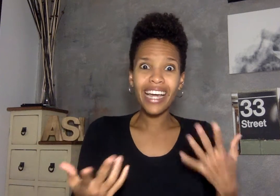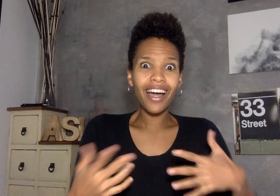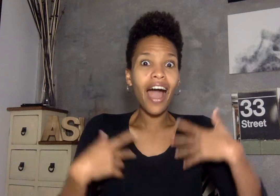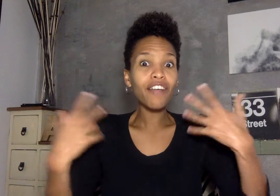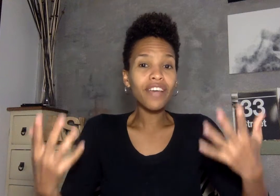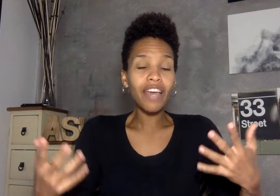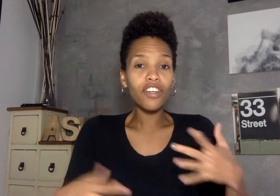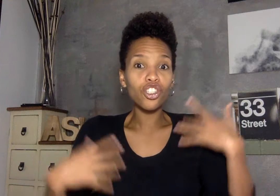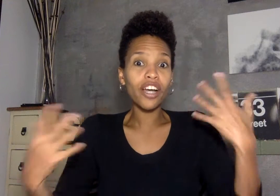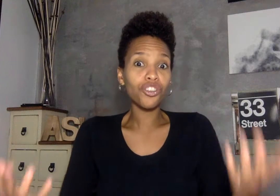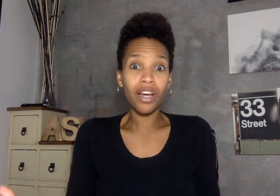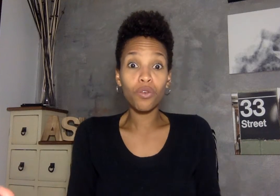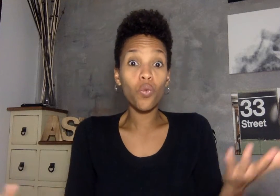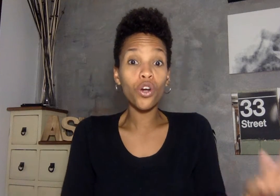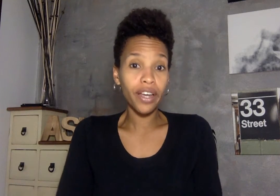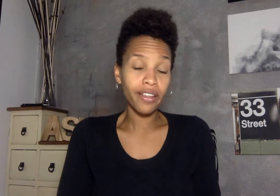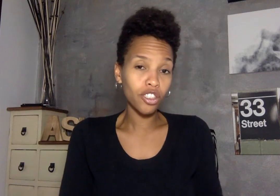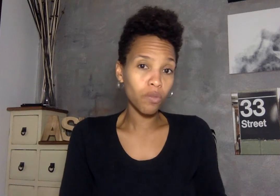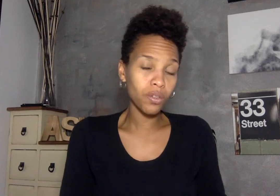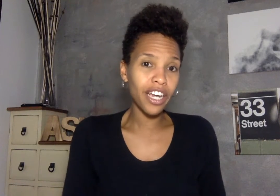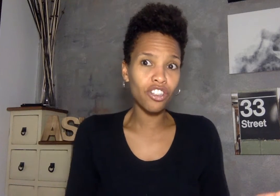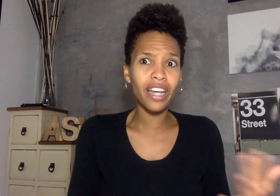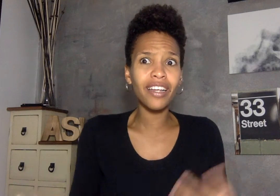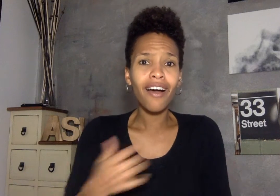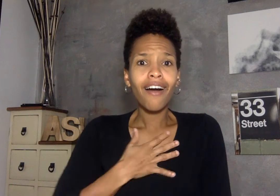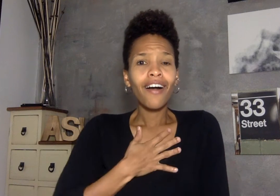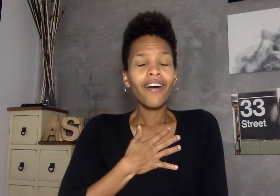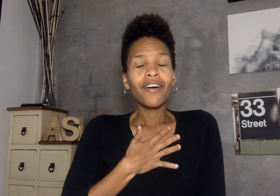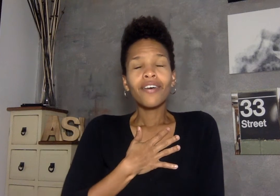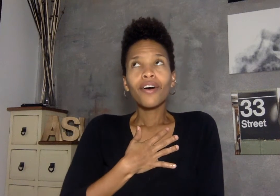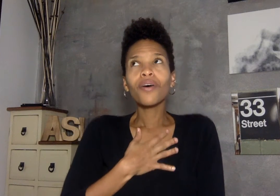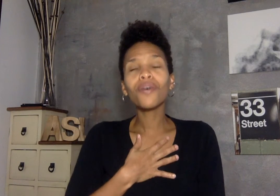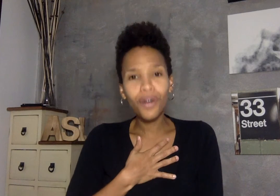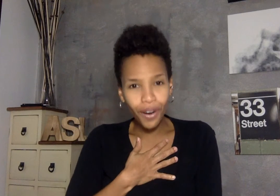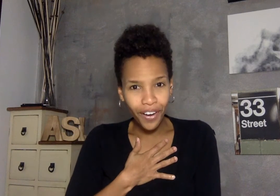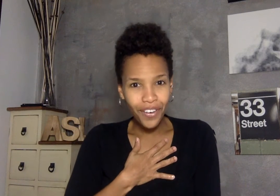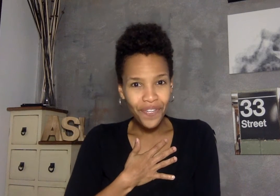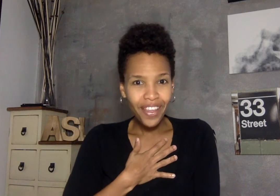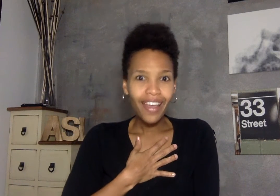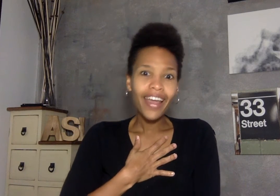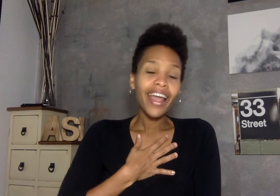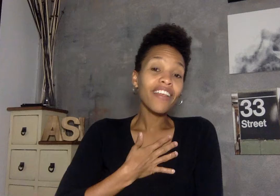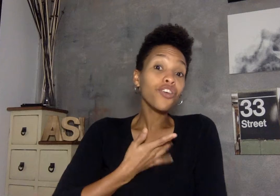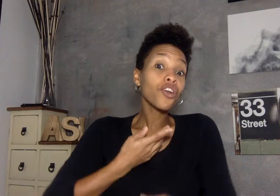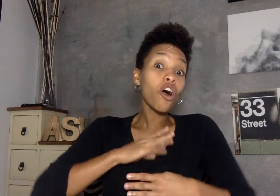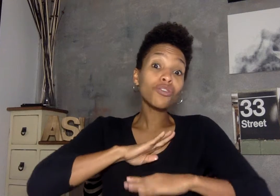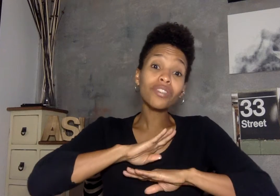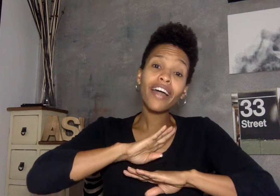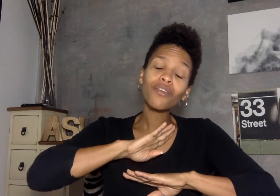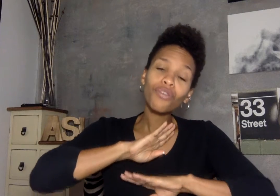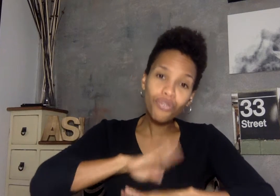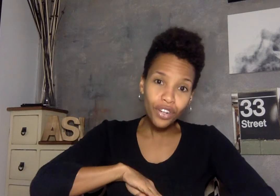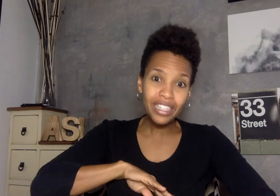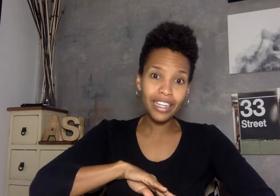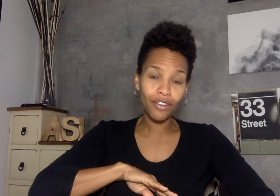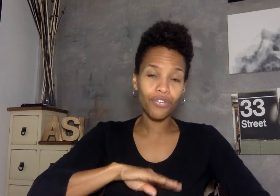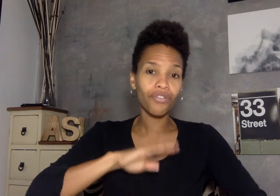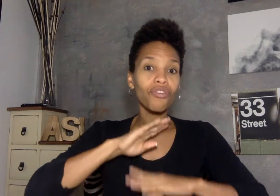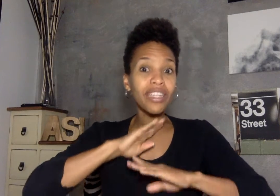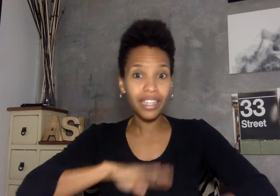i kind of gave a gesture that would work in the interpretation i said oh and then you could also sign relief relief